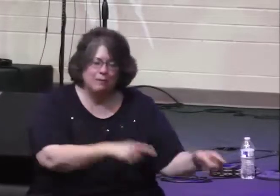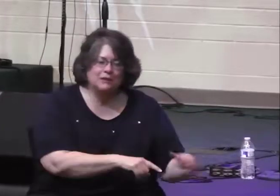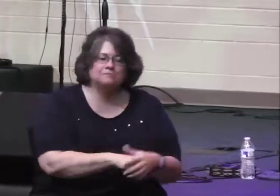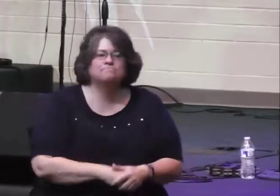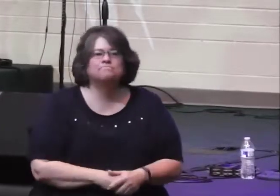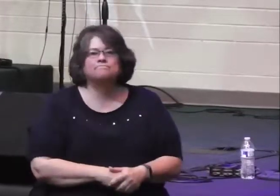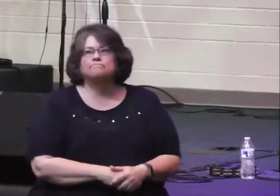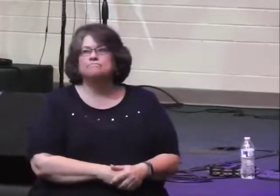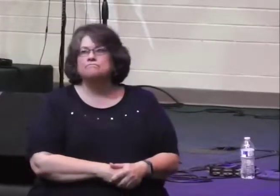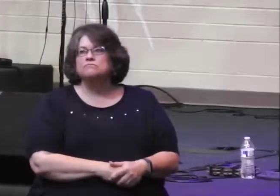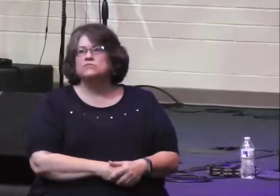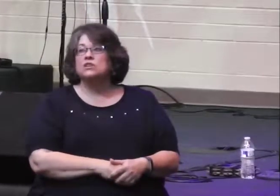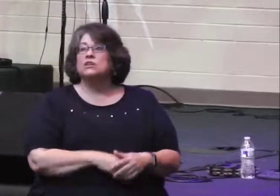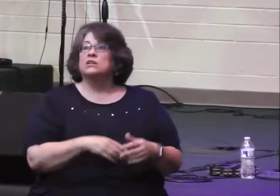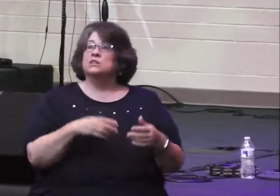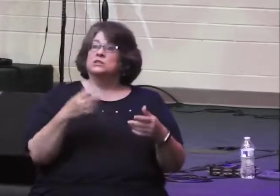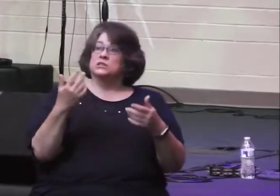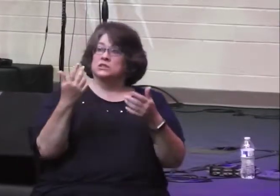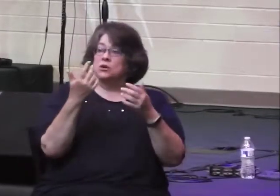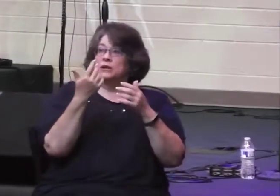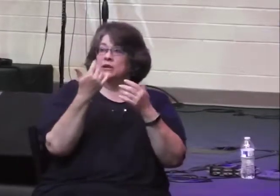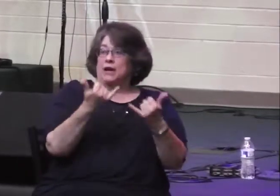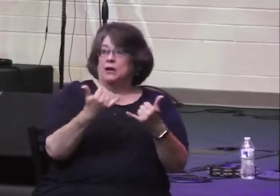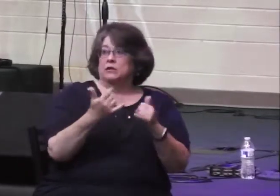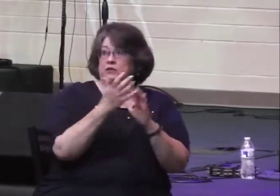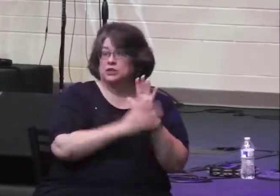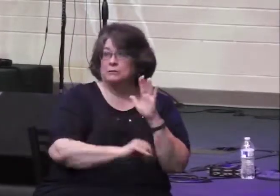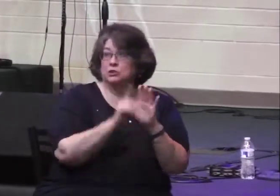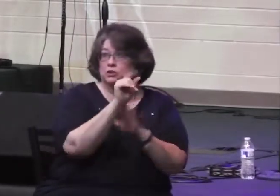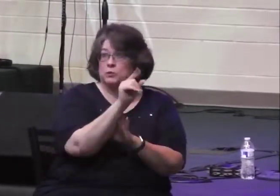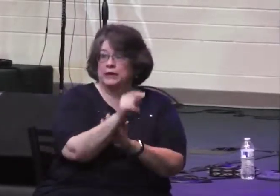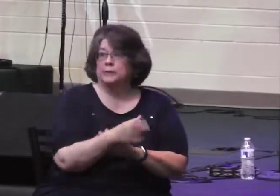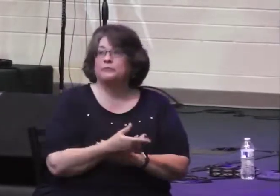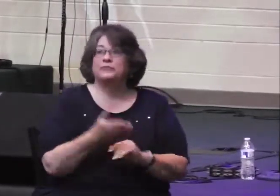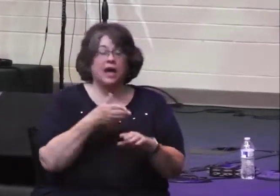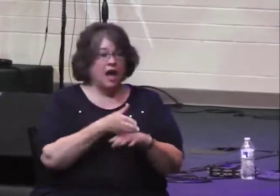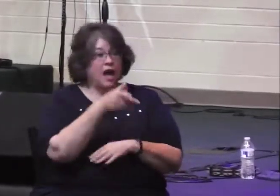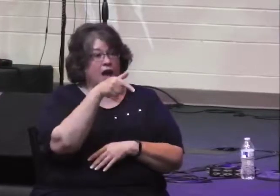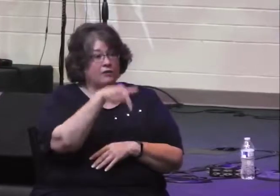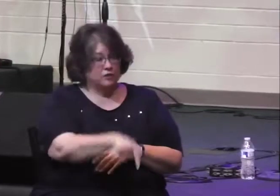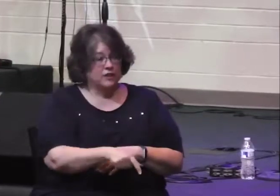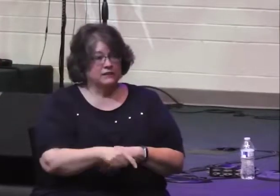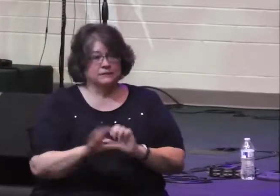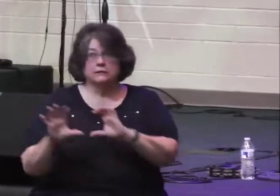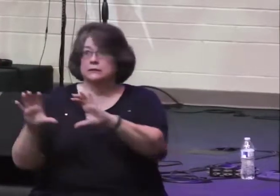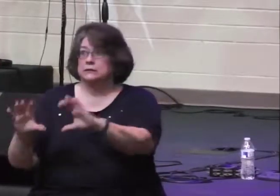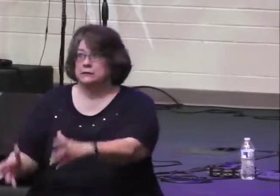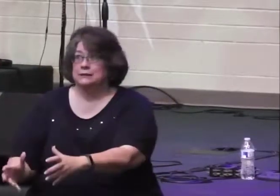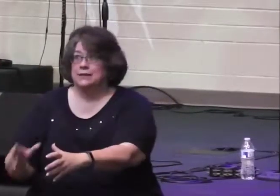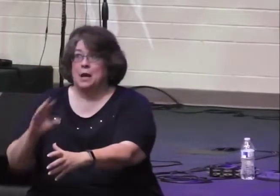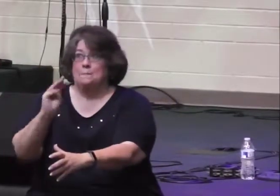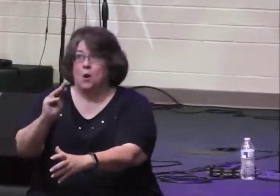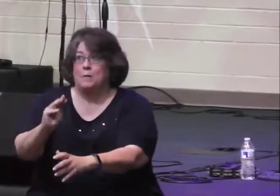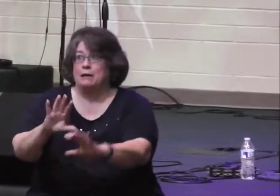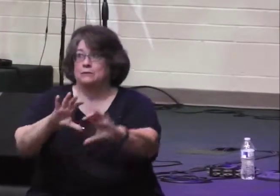and here's what we read. After this, the Moabites and the Ammonites with some of the other